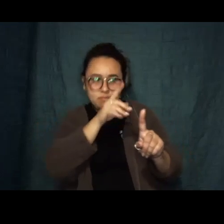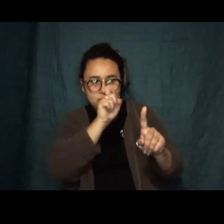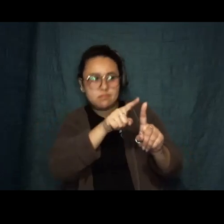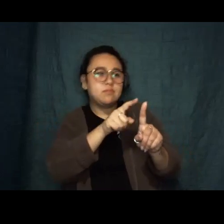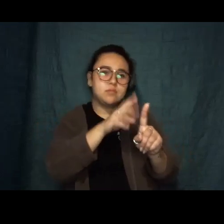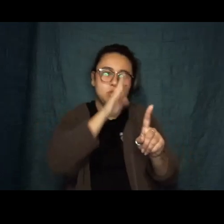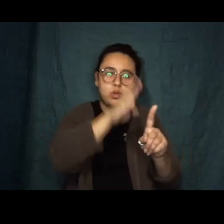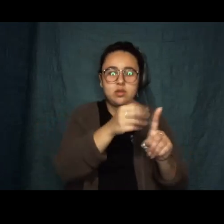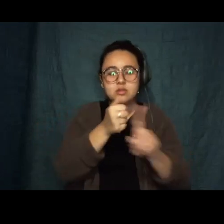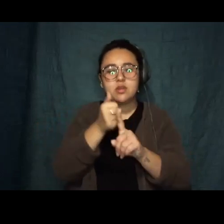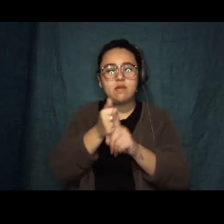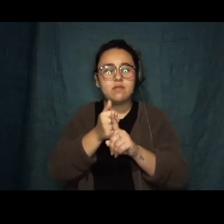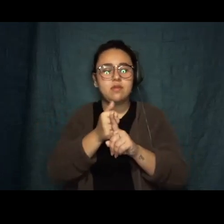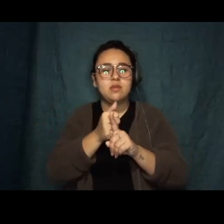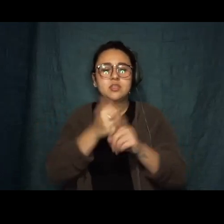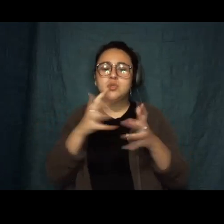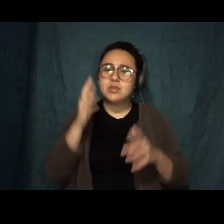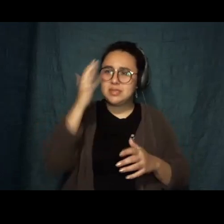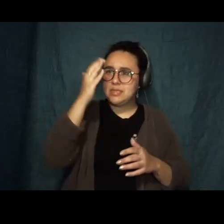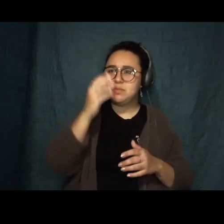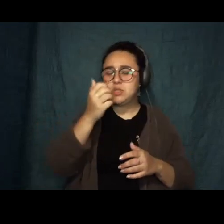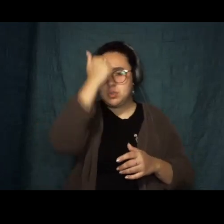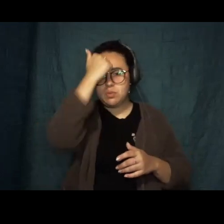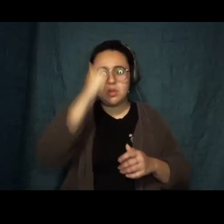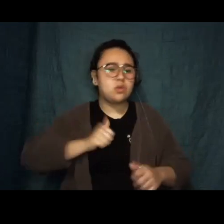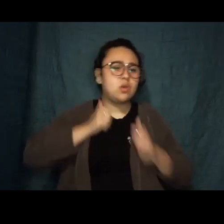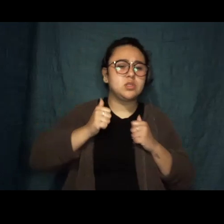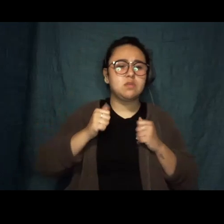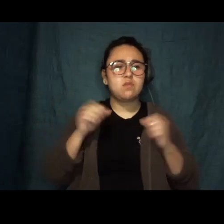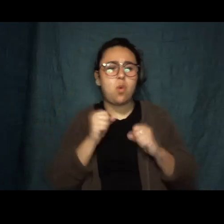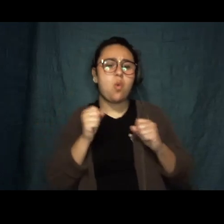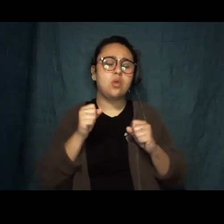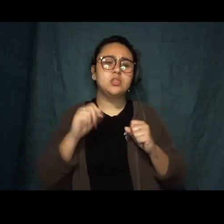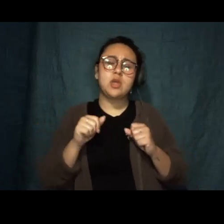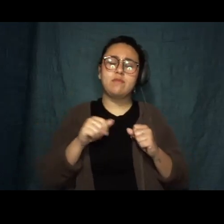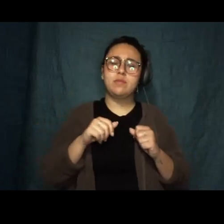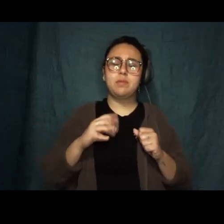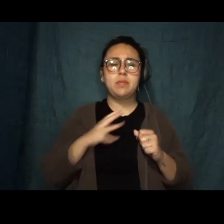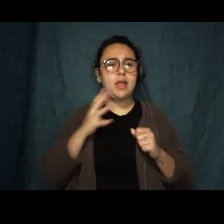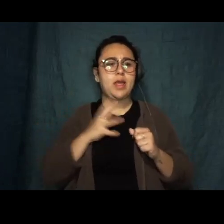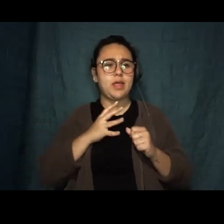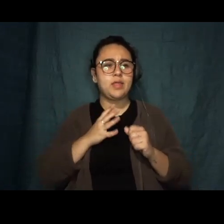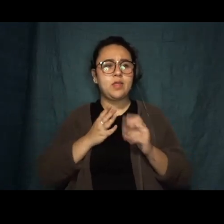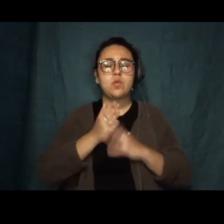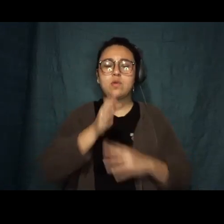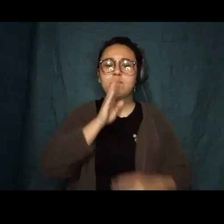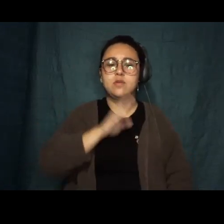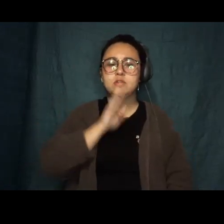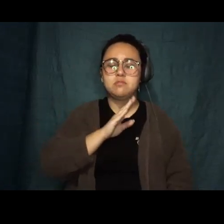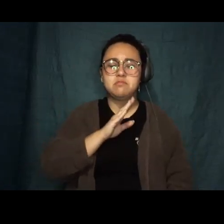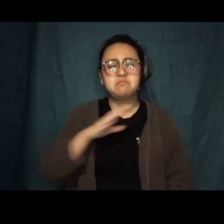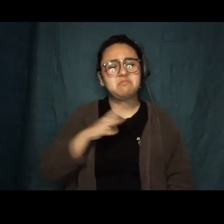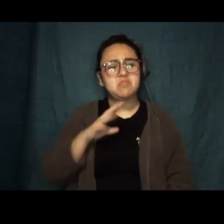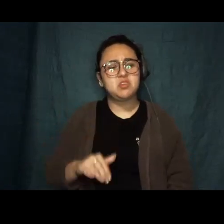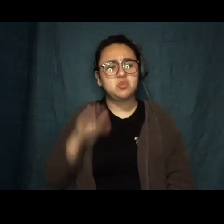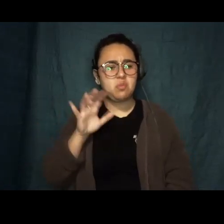without seeming stupid or aggressive or cold. She would have to be poised and polite through her frustration, which thankfully retail had prepared her for. Tell me